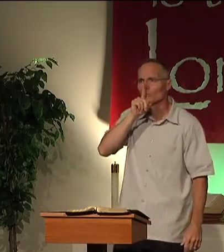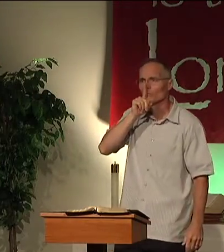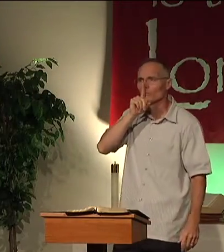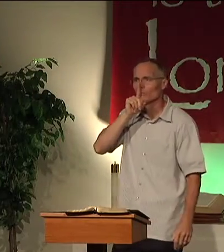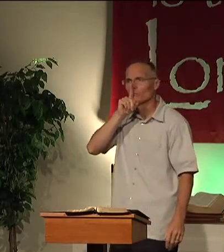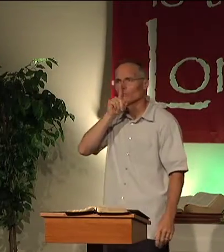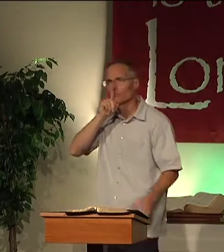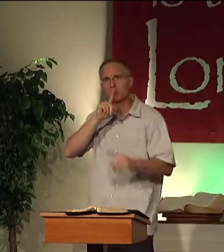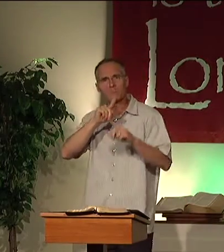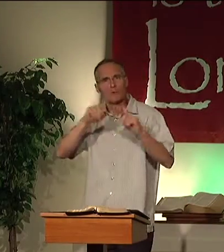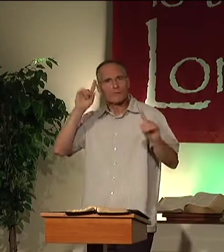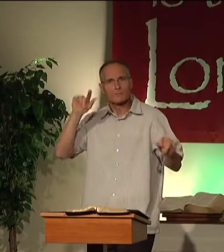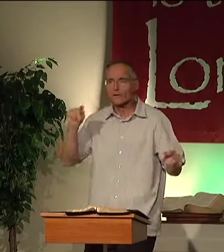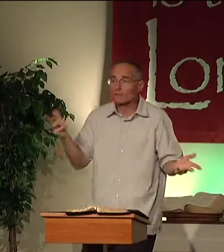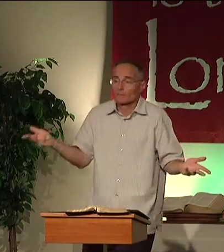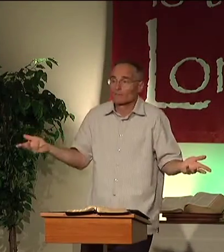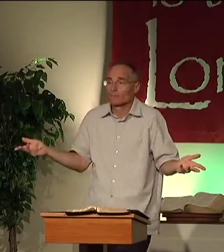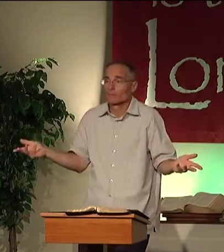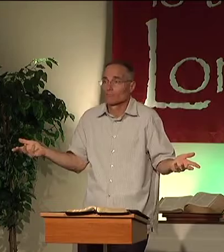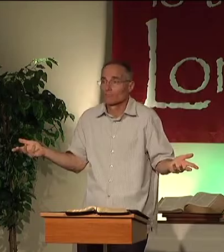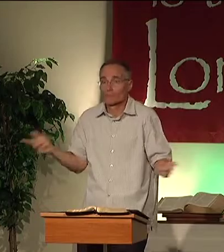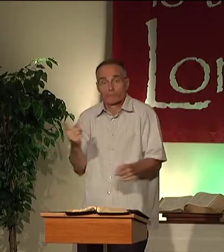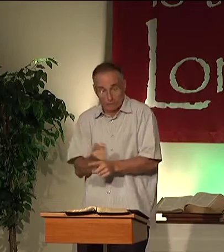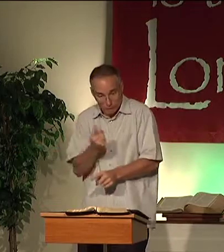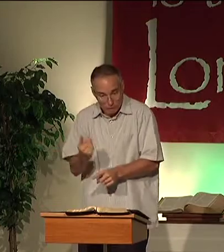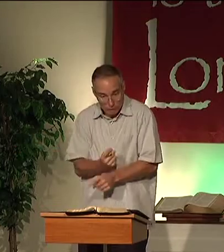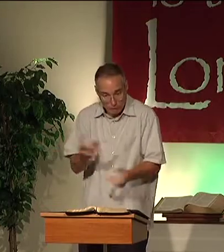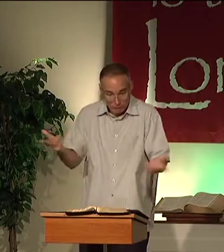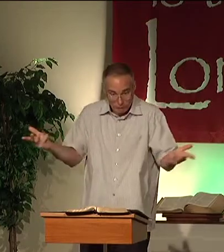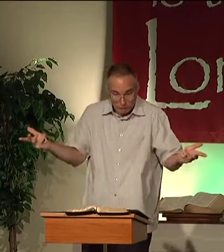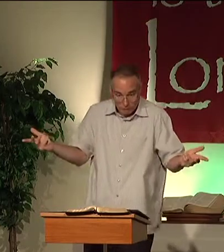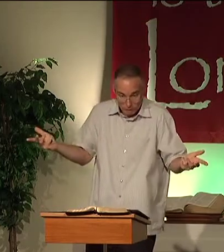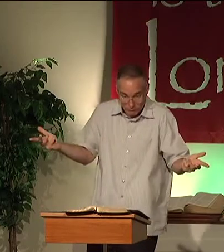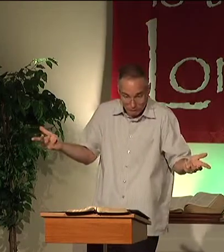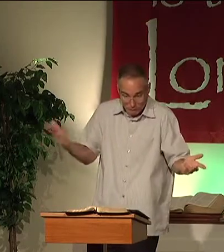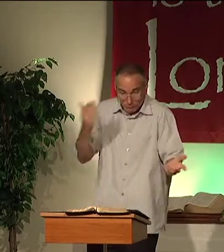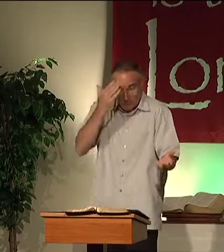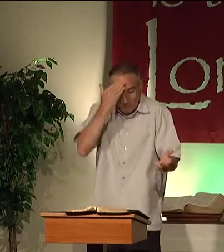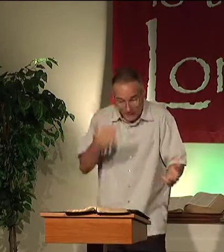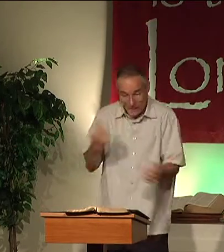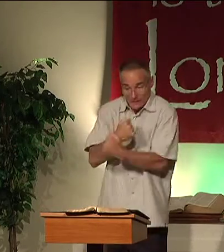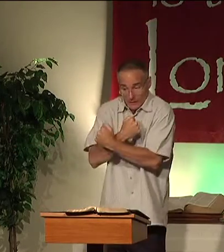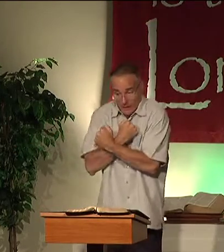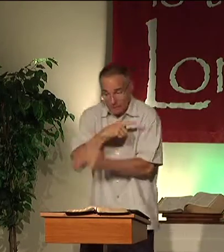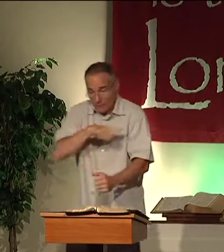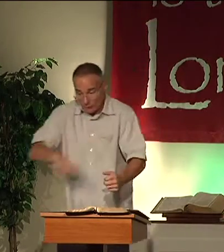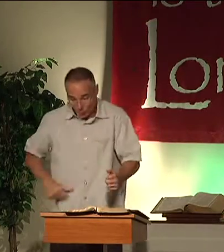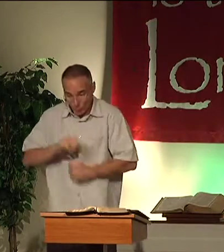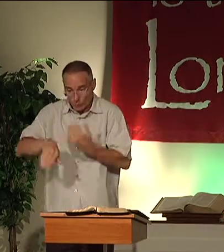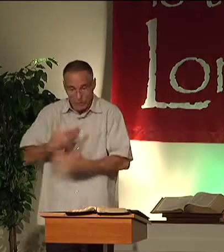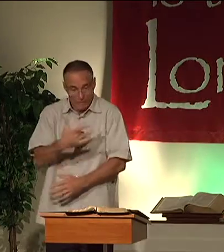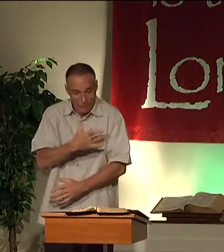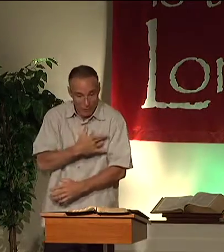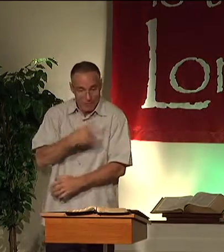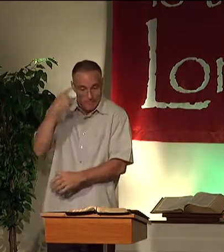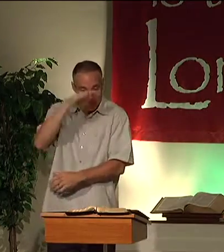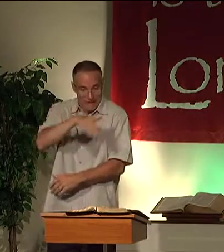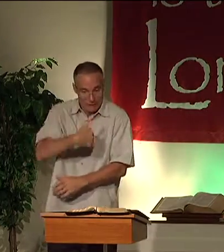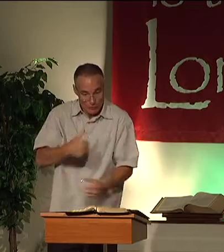don't brag about it. Well, we expect it. It's part of what we do because we love the Lord